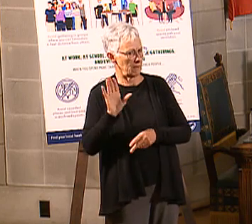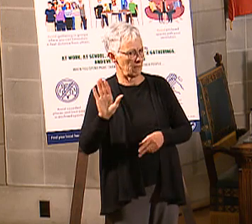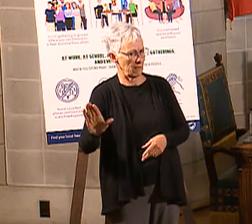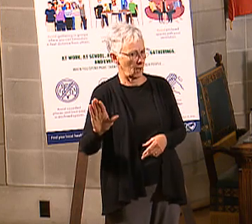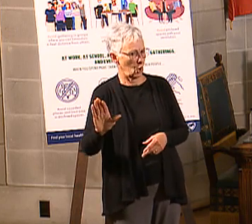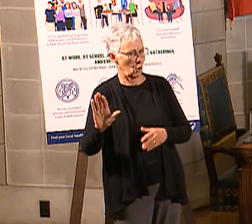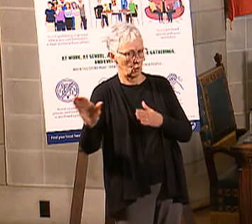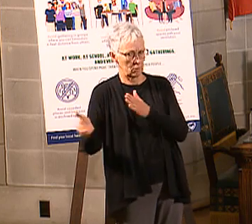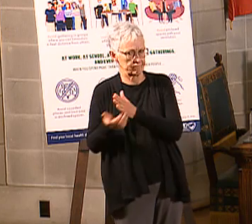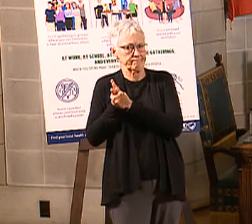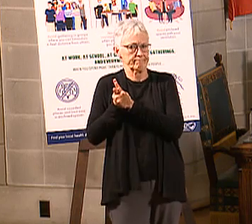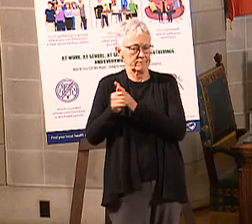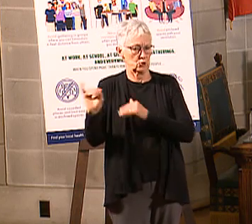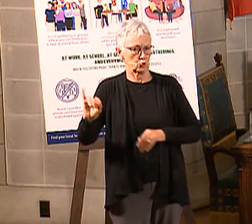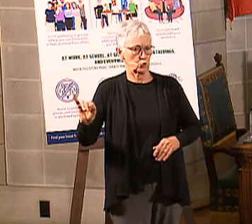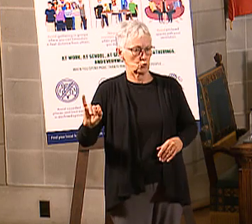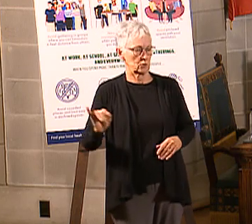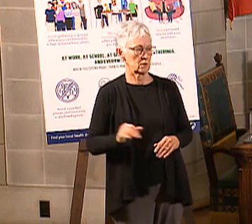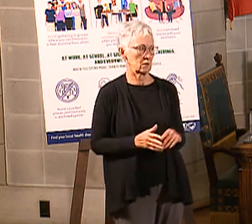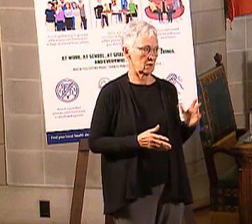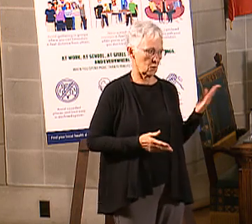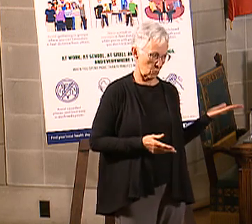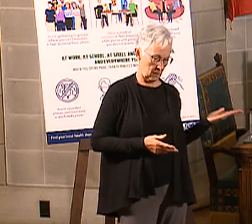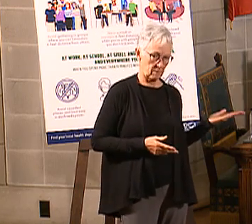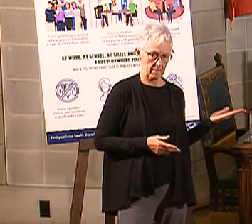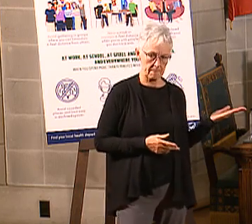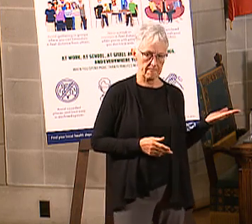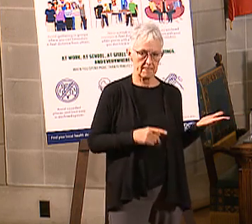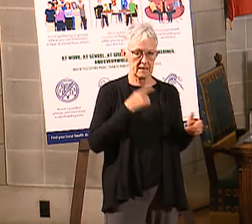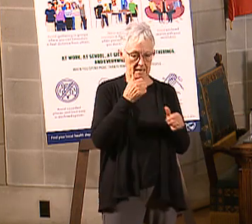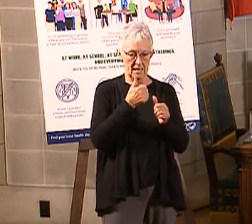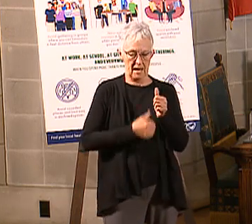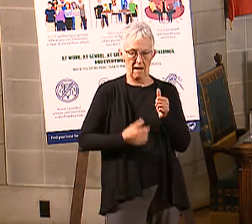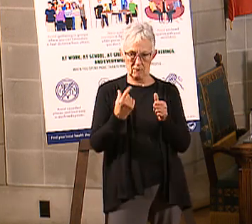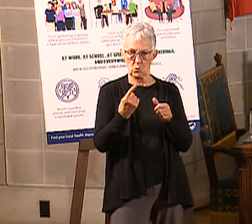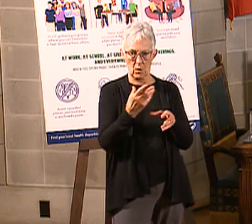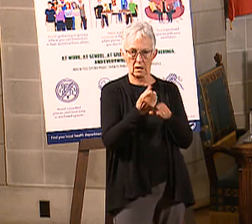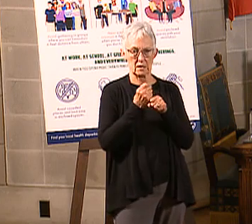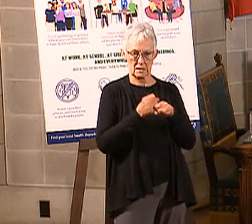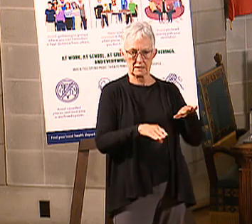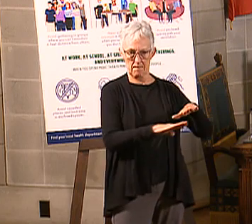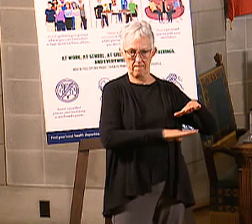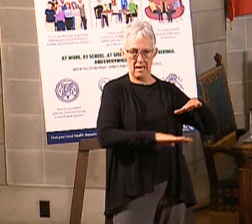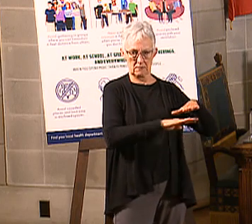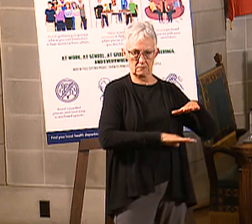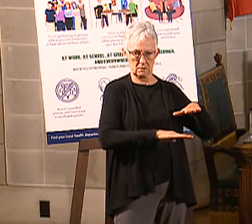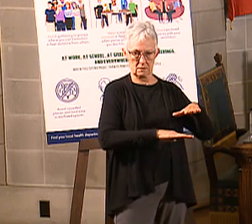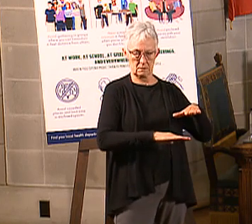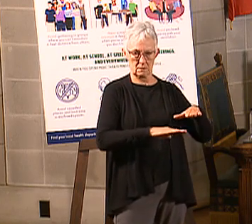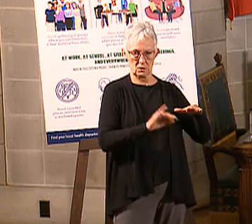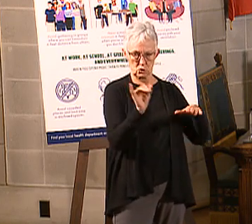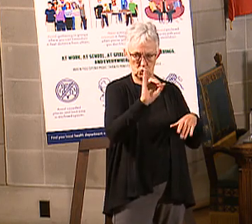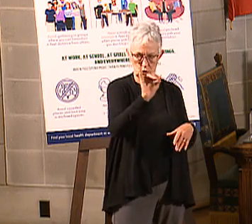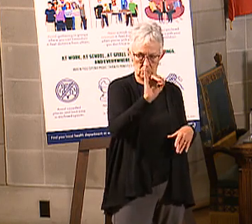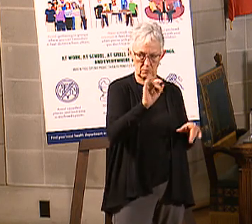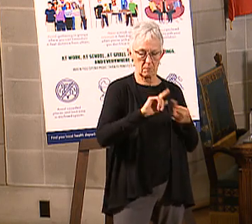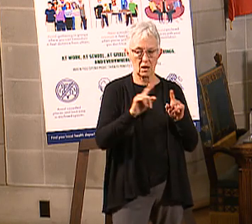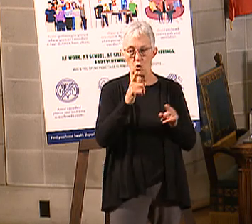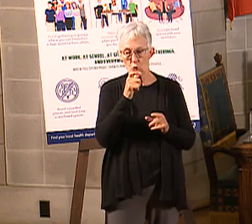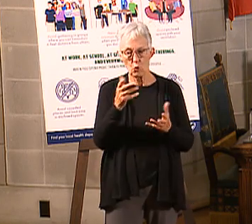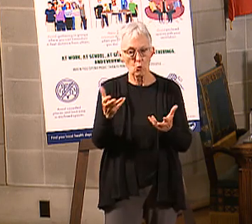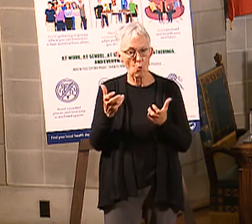so what we're doing with this program is that everybody gets the basic coverage. And for the premium coverage that includes dental,